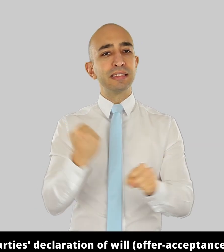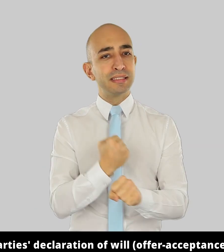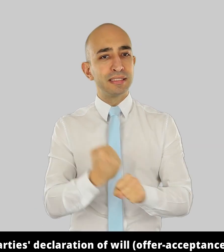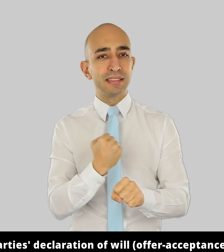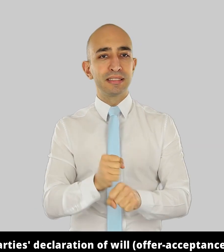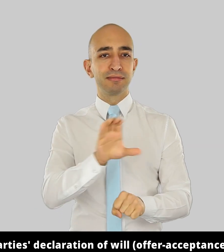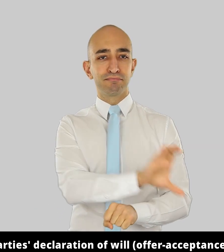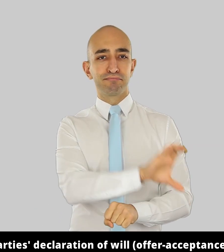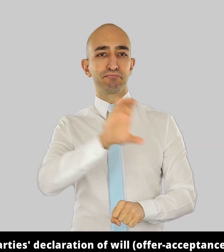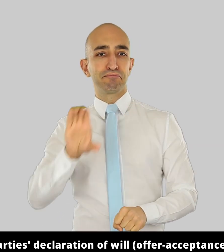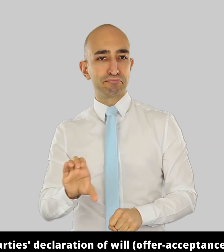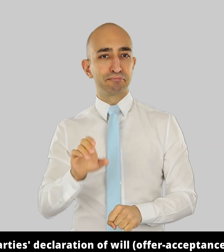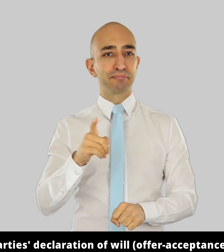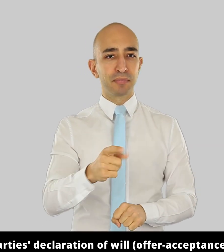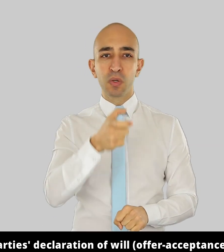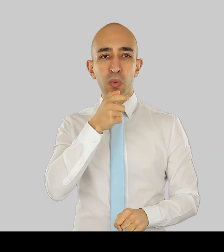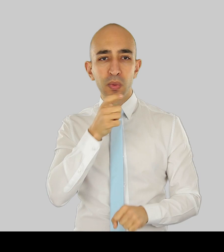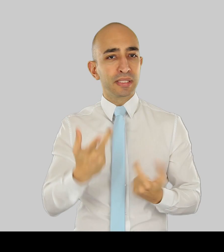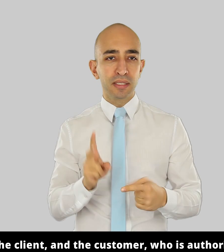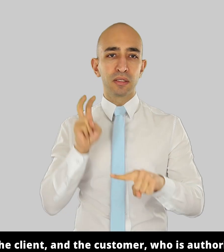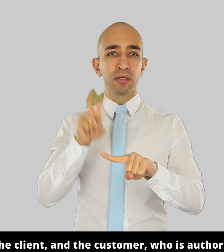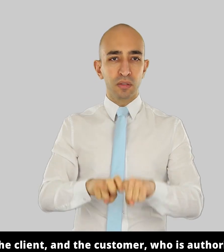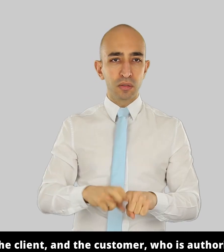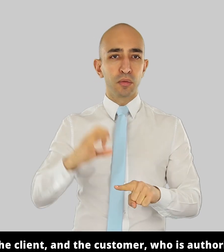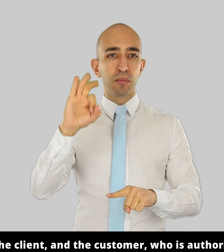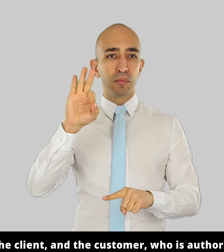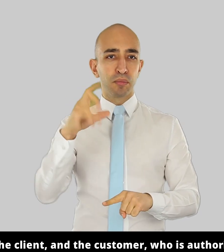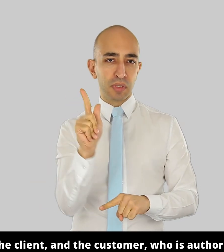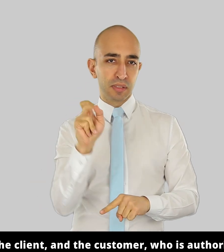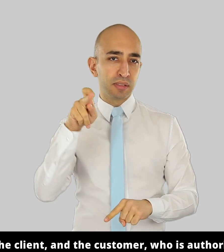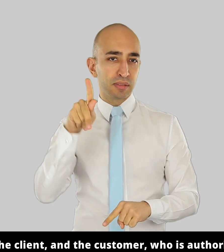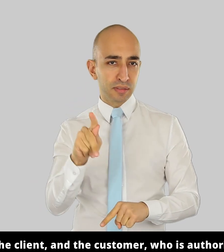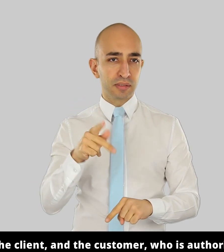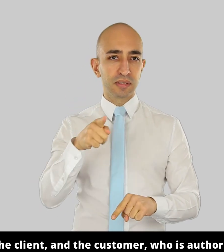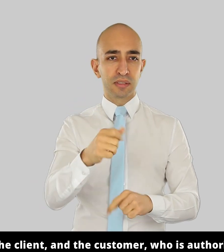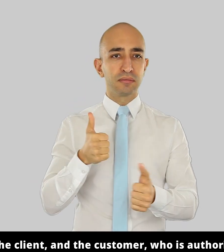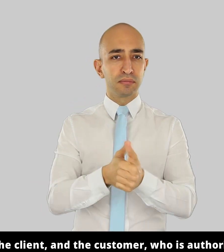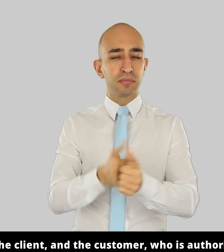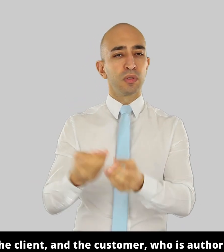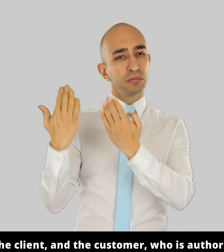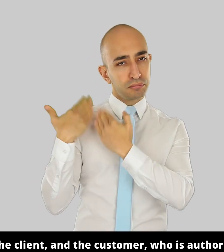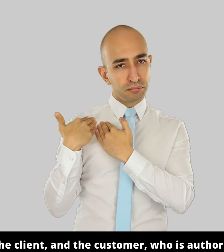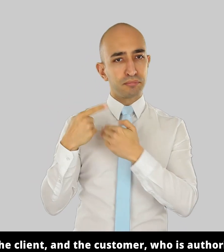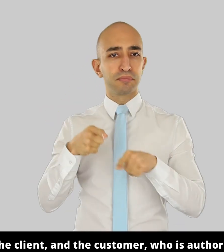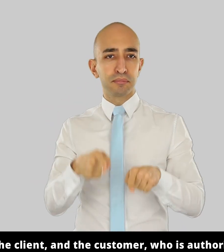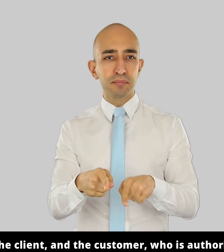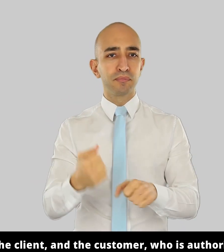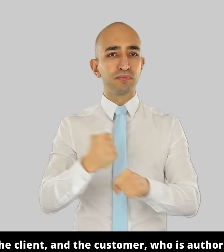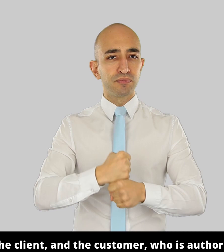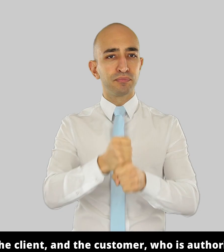bank, which is the capital owner, is the client and the customer, who is authorized to utilize the